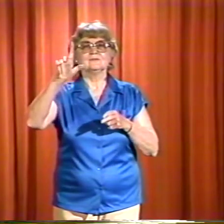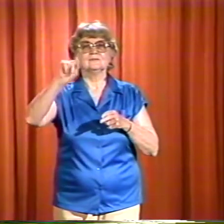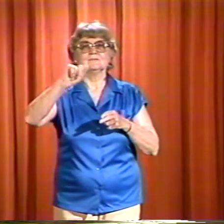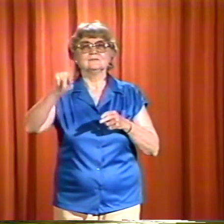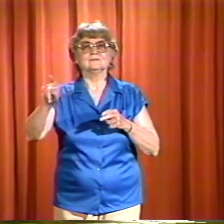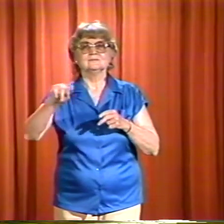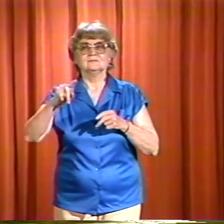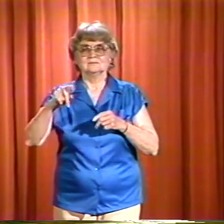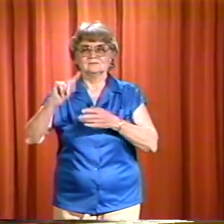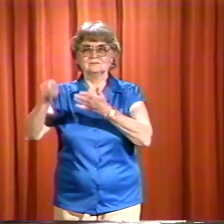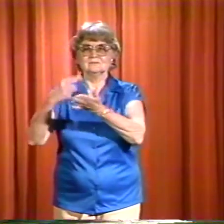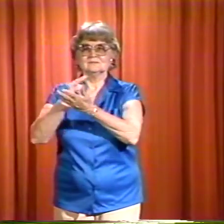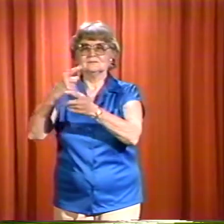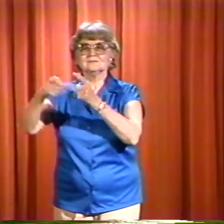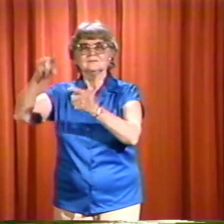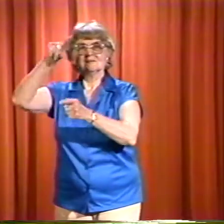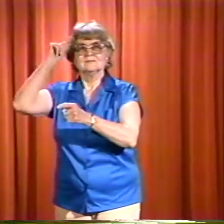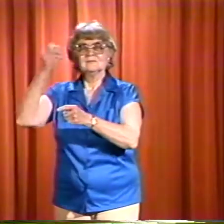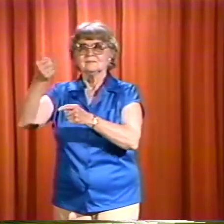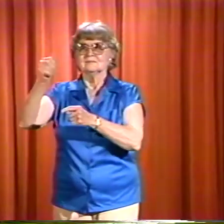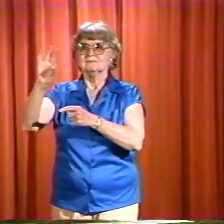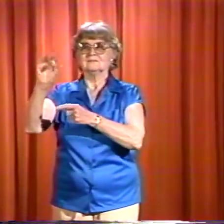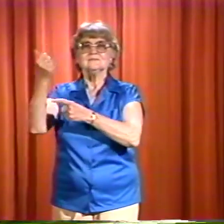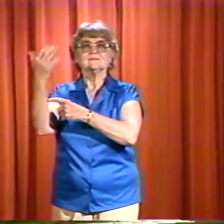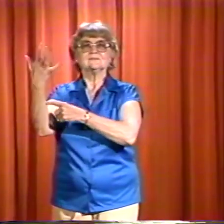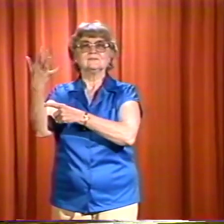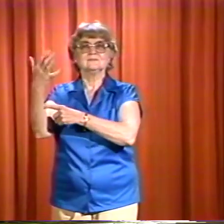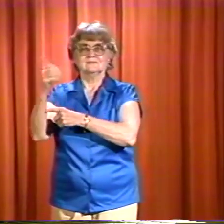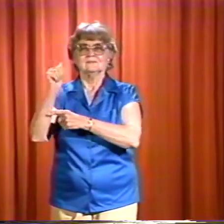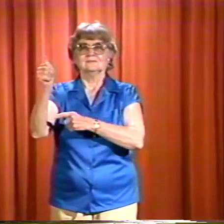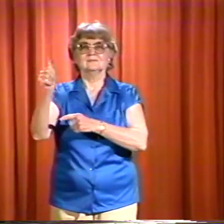graduated from Gallaudet in 1915.